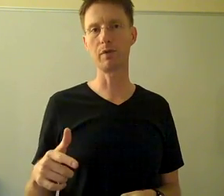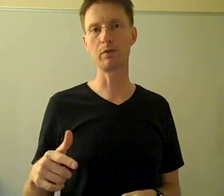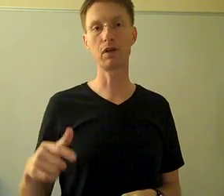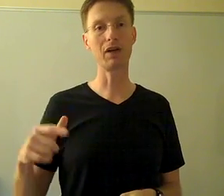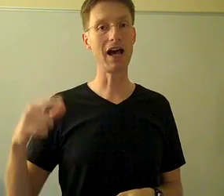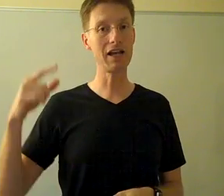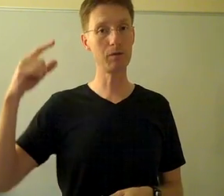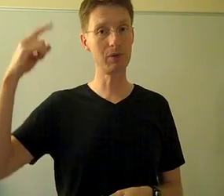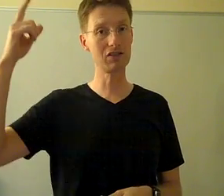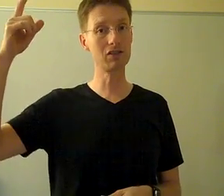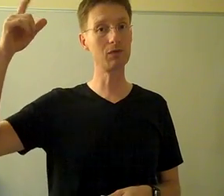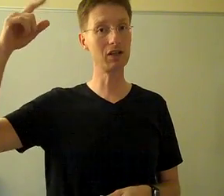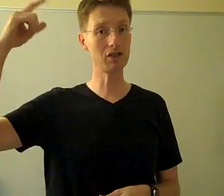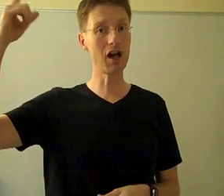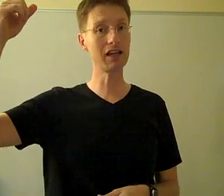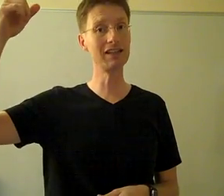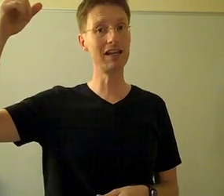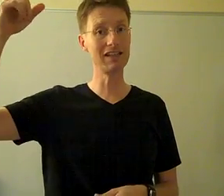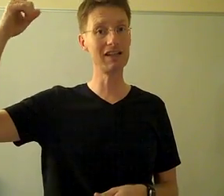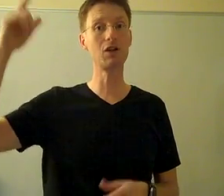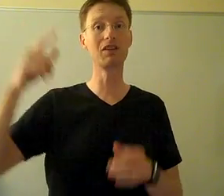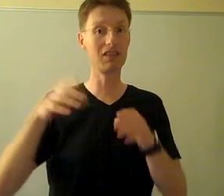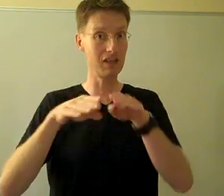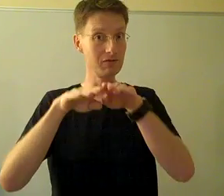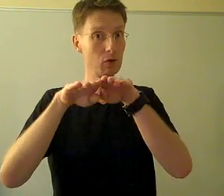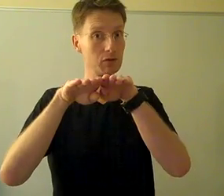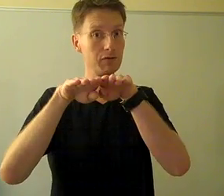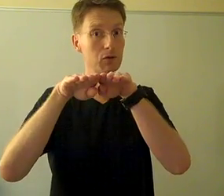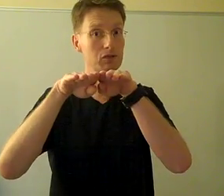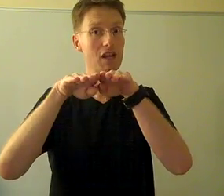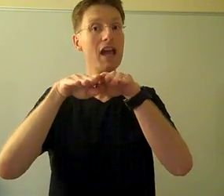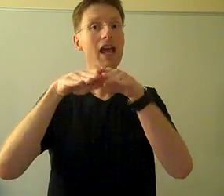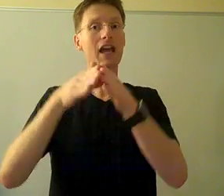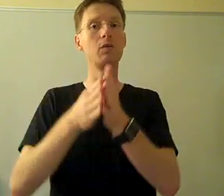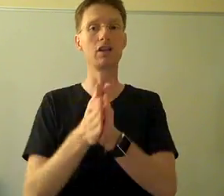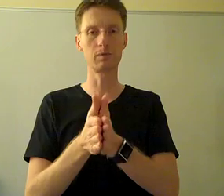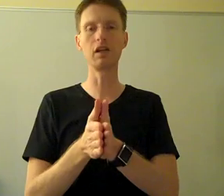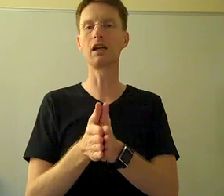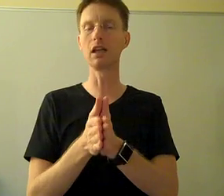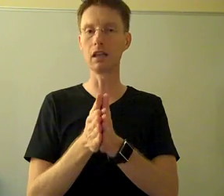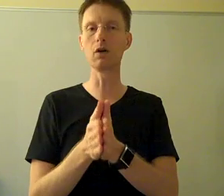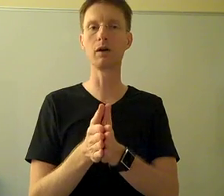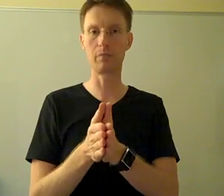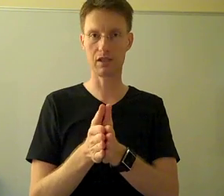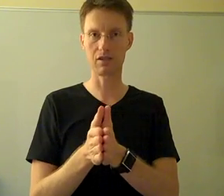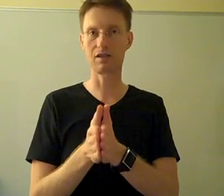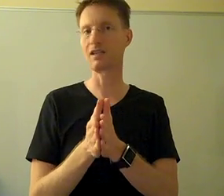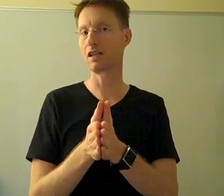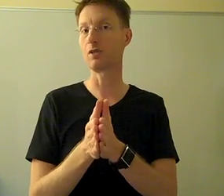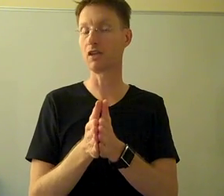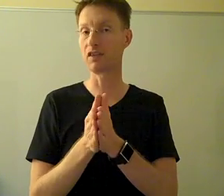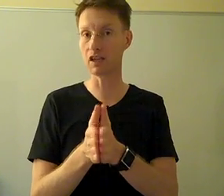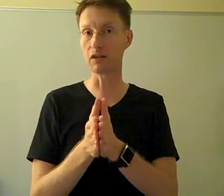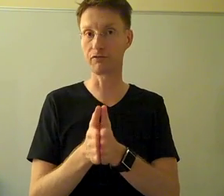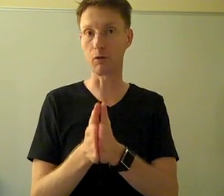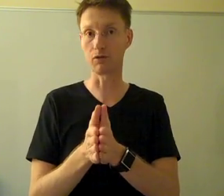people go to higher pitches when they're talking, they tend to go to thin vocal folds, and when they're speaking on lower pitches, they tend to be on thicker folds.